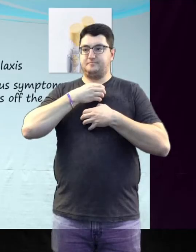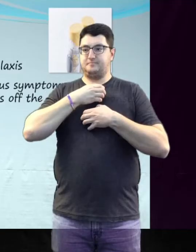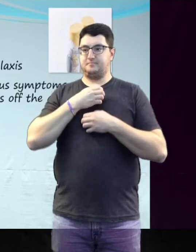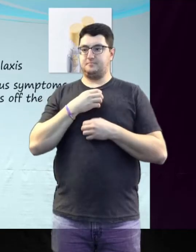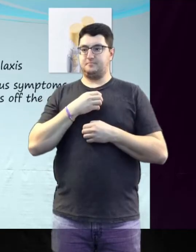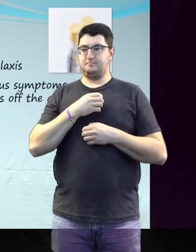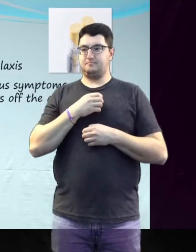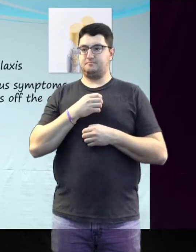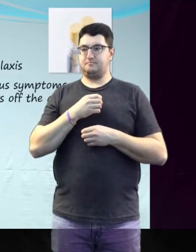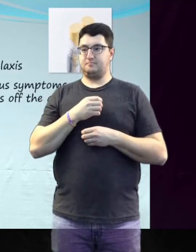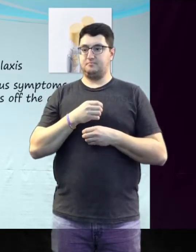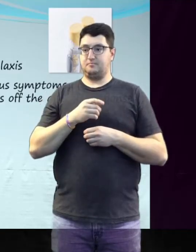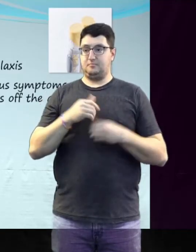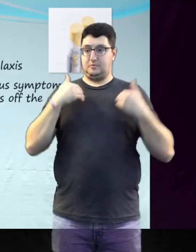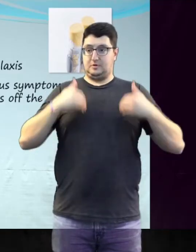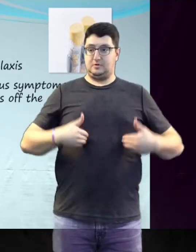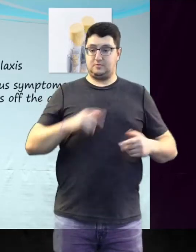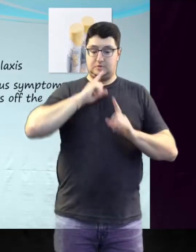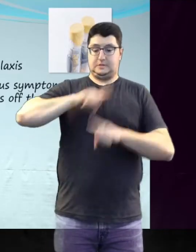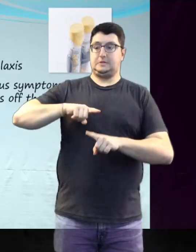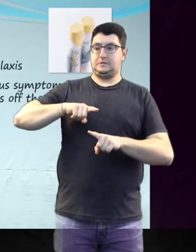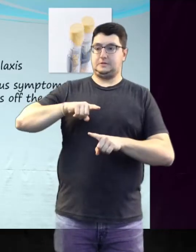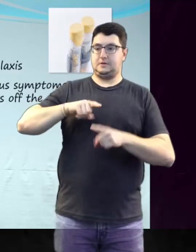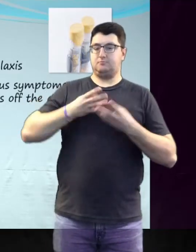and turns off the allergic response in the body.